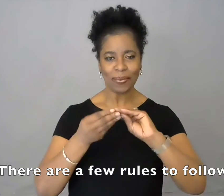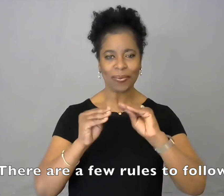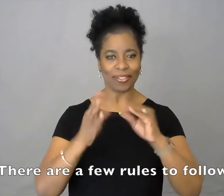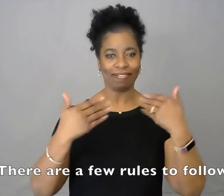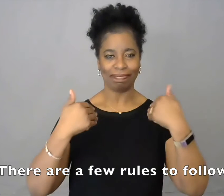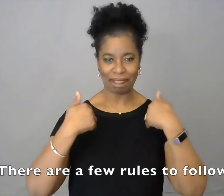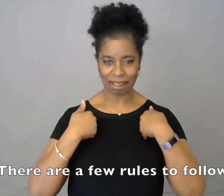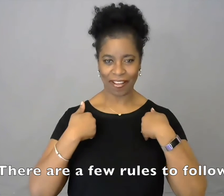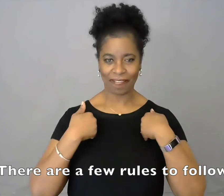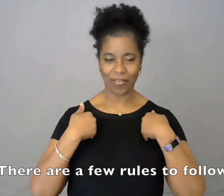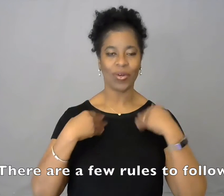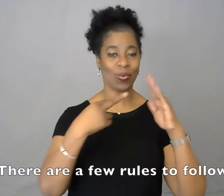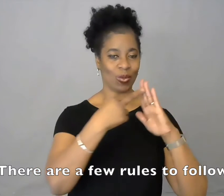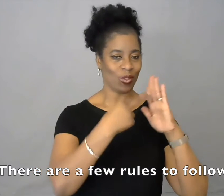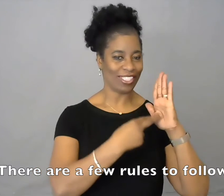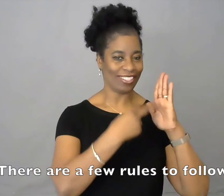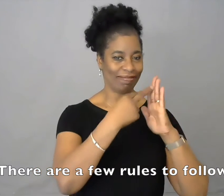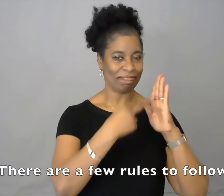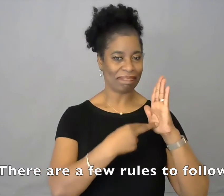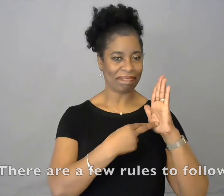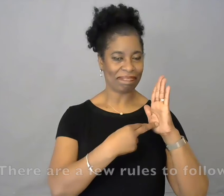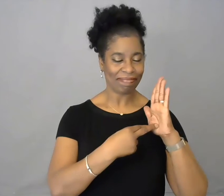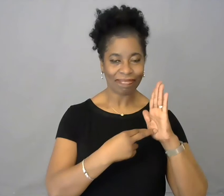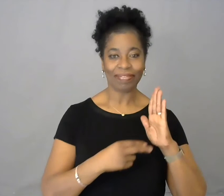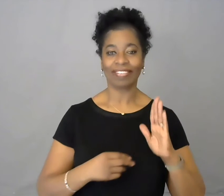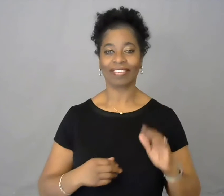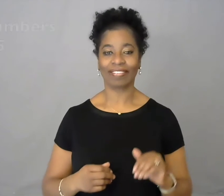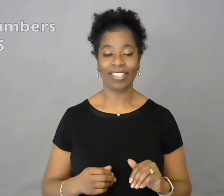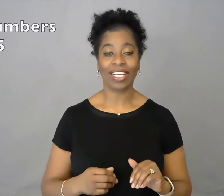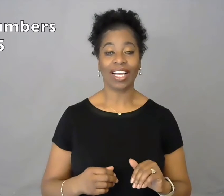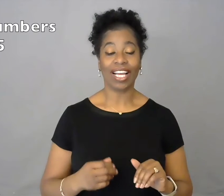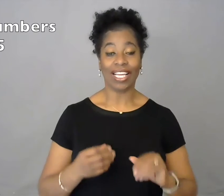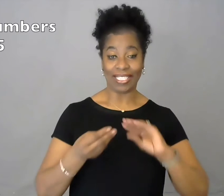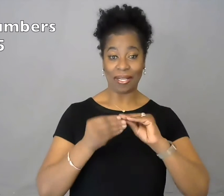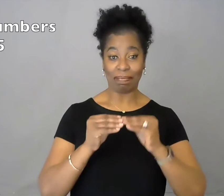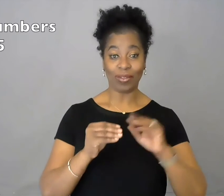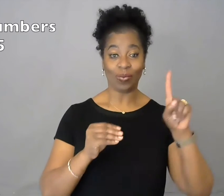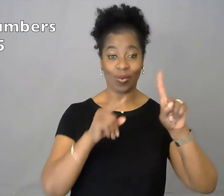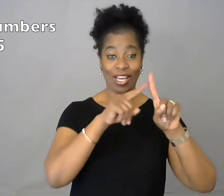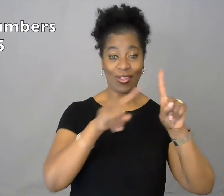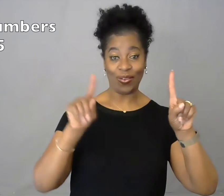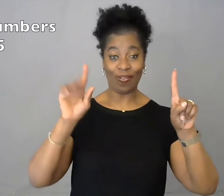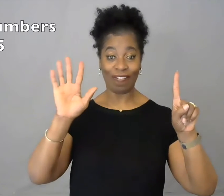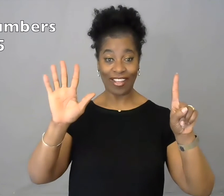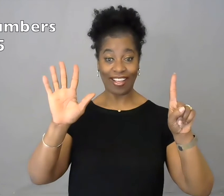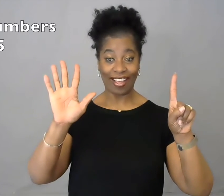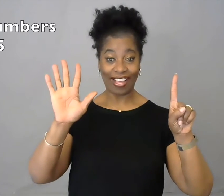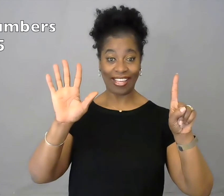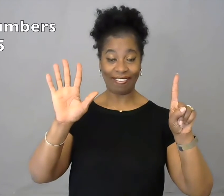There are a few rules to follow. For numbers one through five,